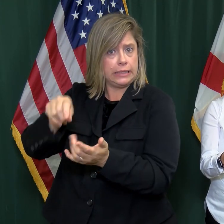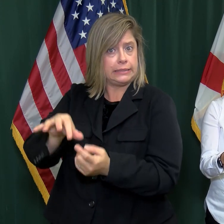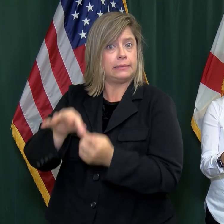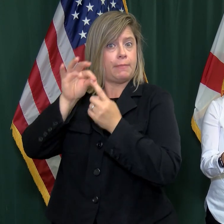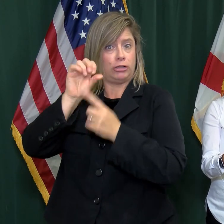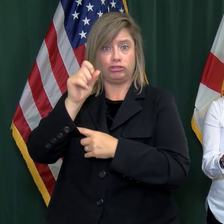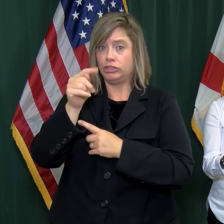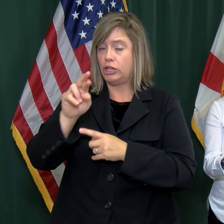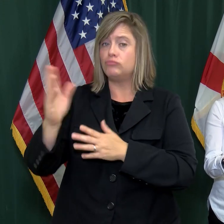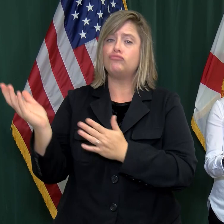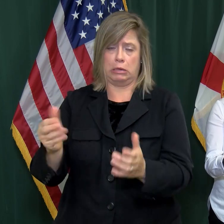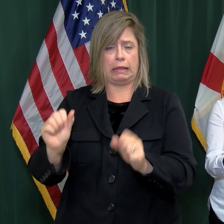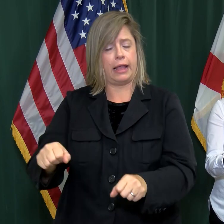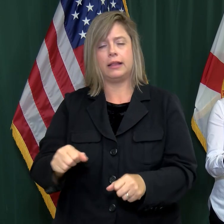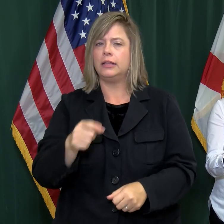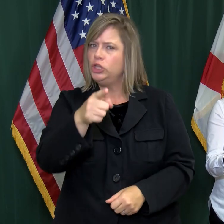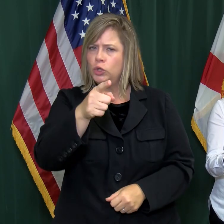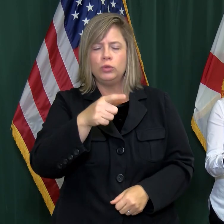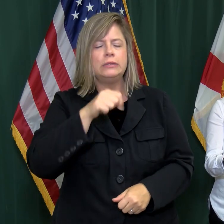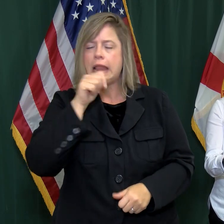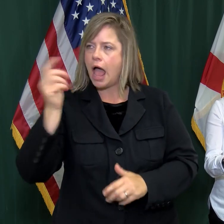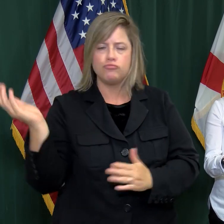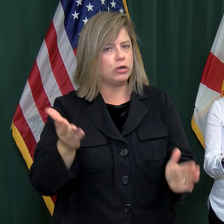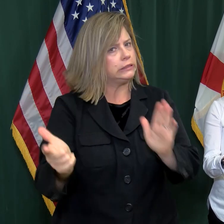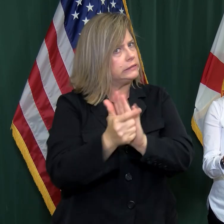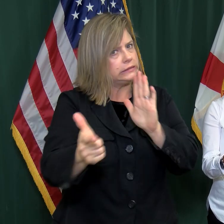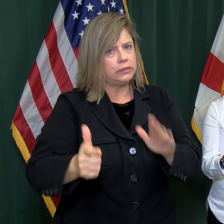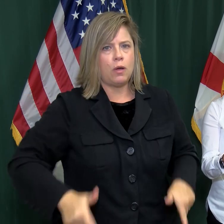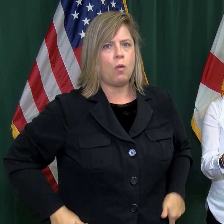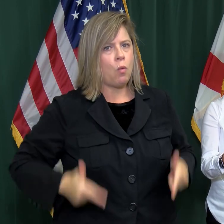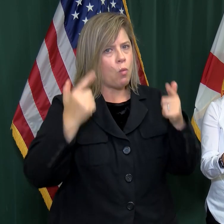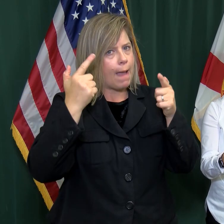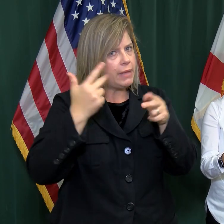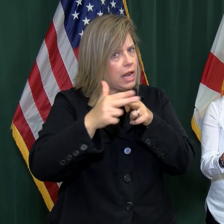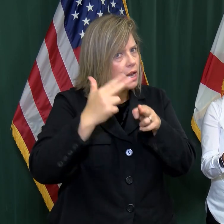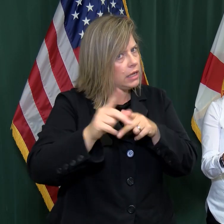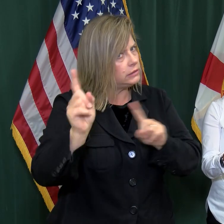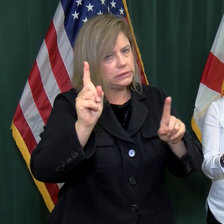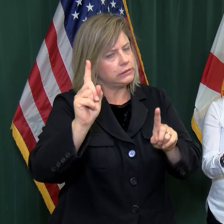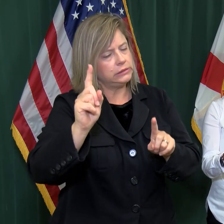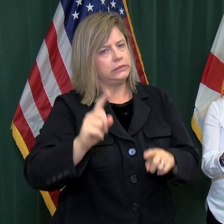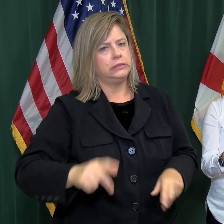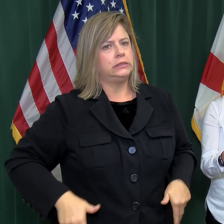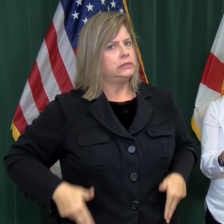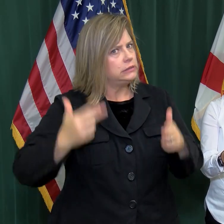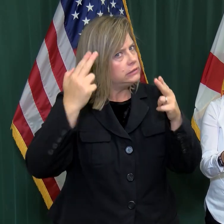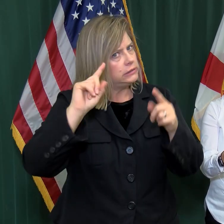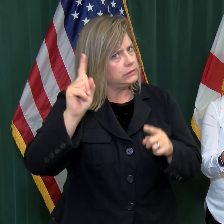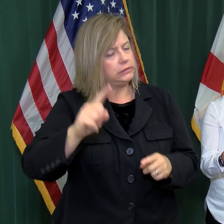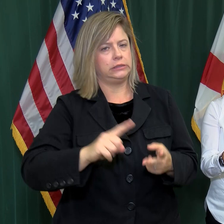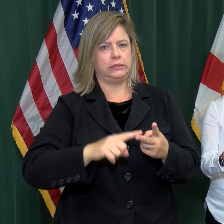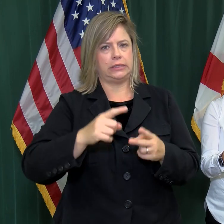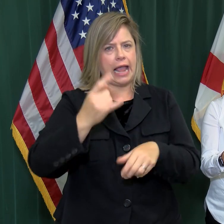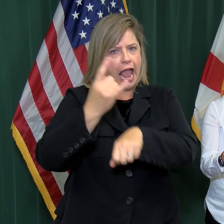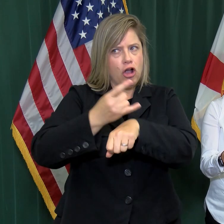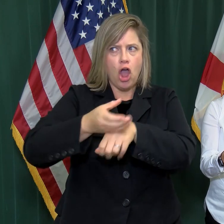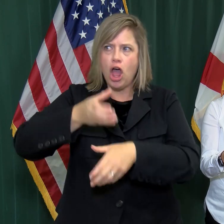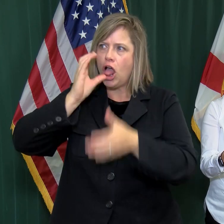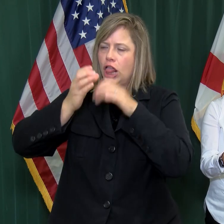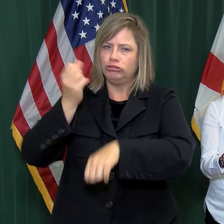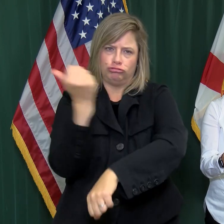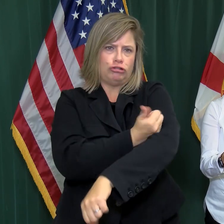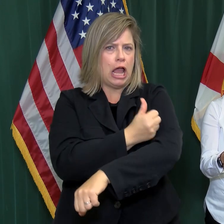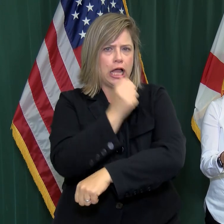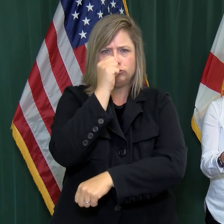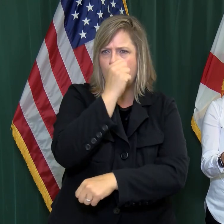What is prohibited in a shelter? Weapons, firearms, alcohol and drugs are